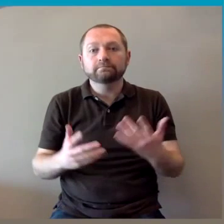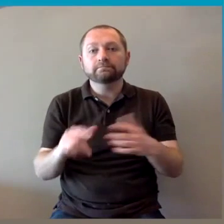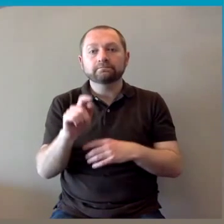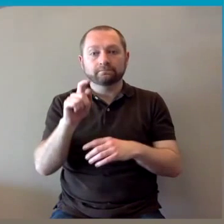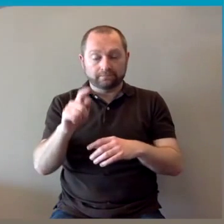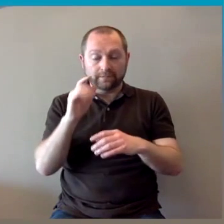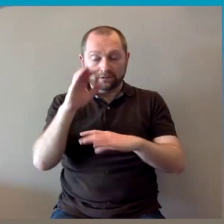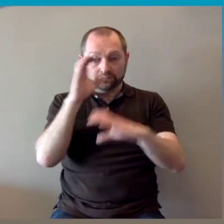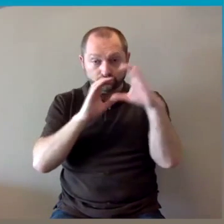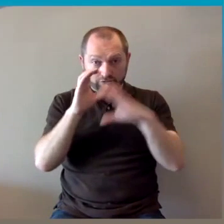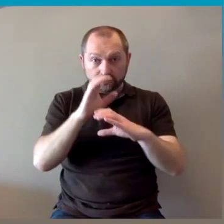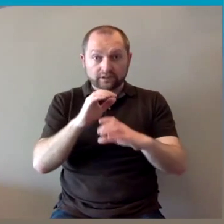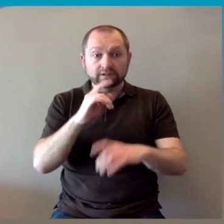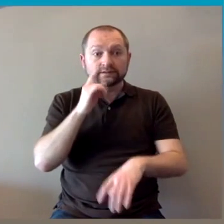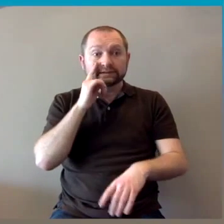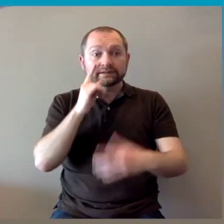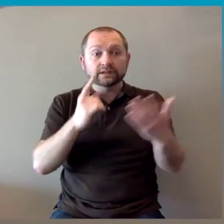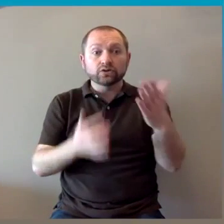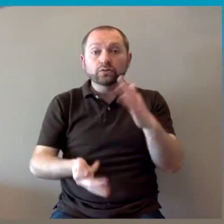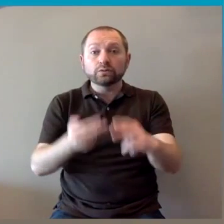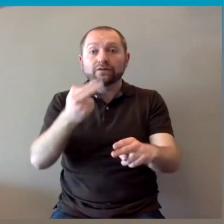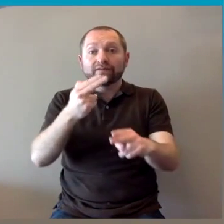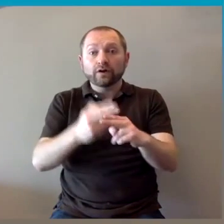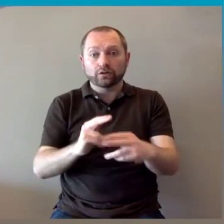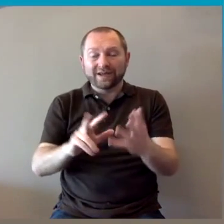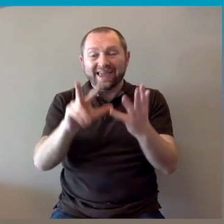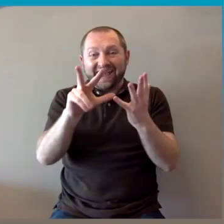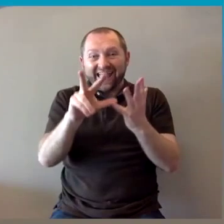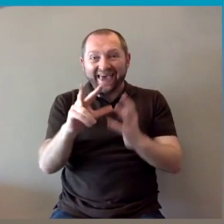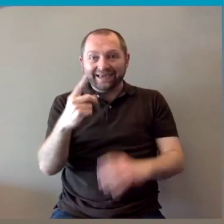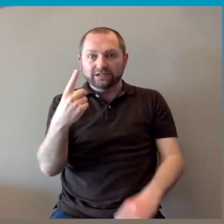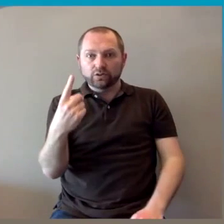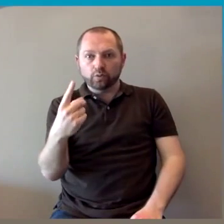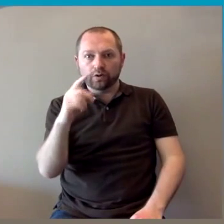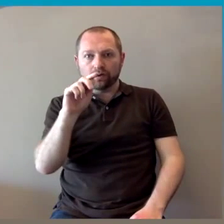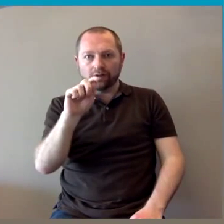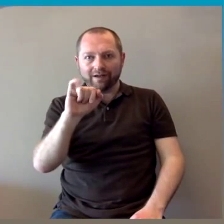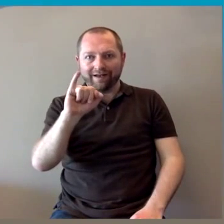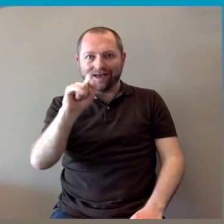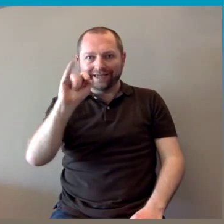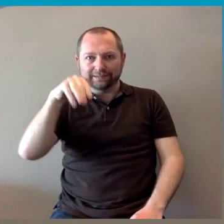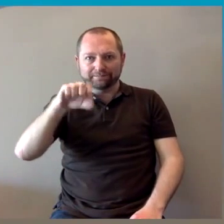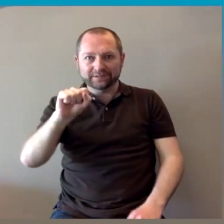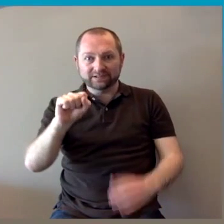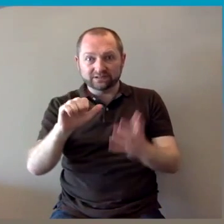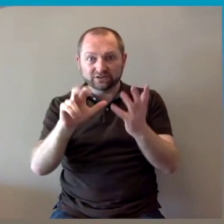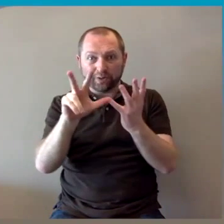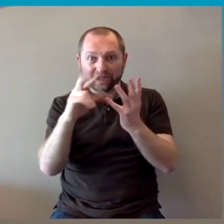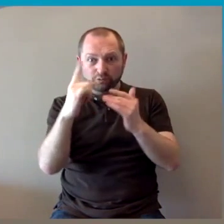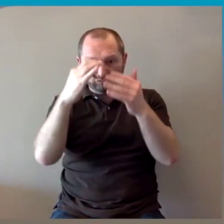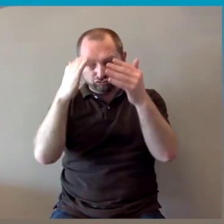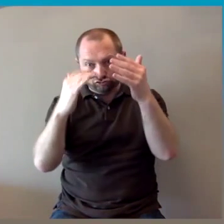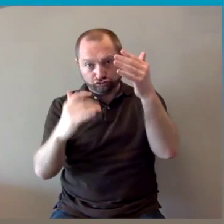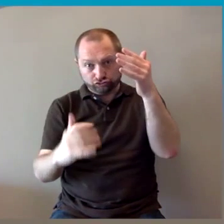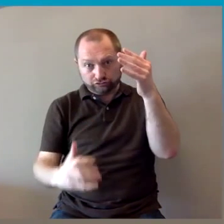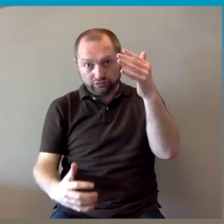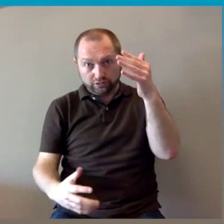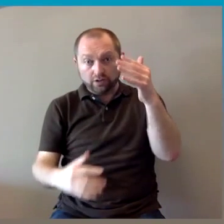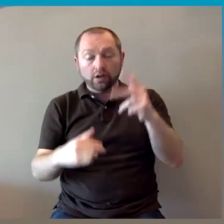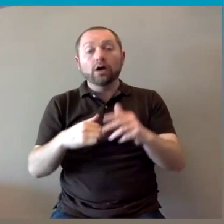So for this example we find 81 items. The book we're looking for is at the top of the list. However,